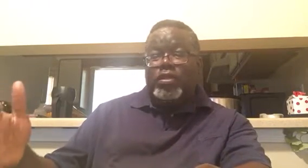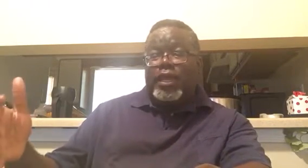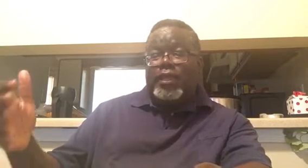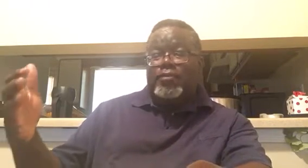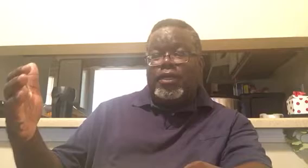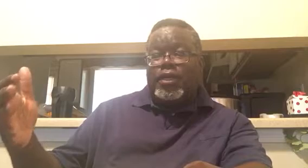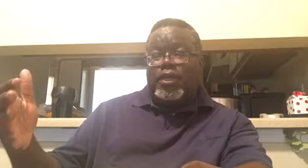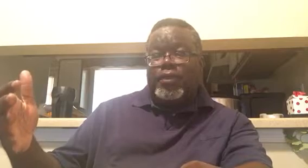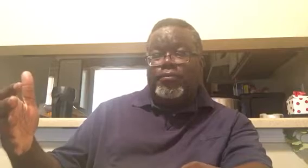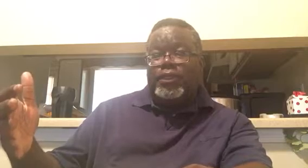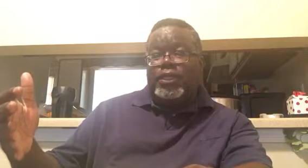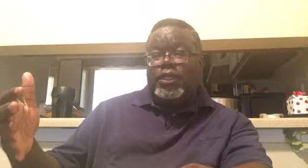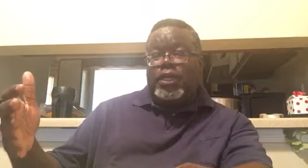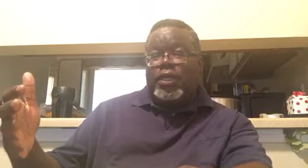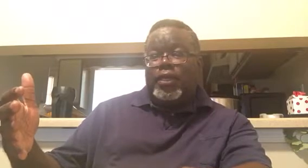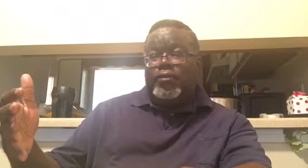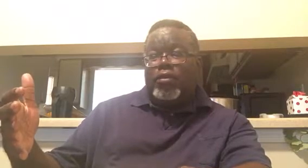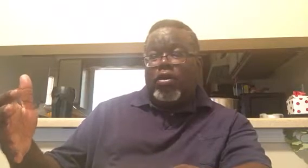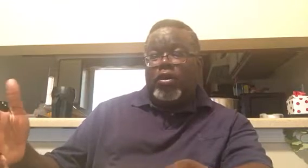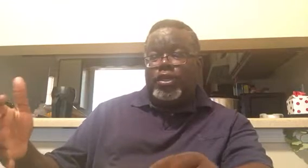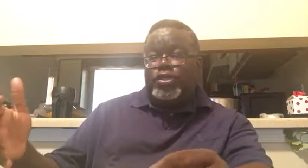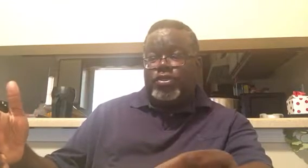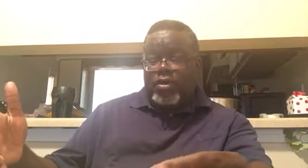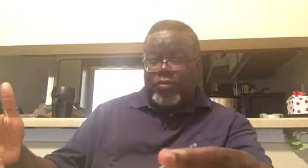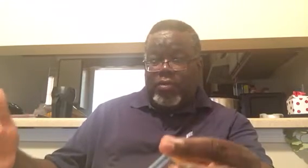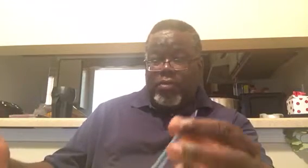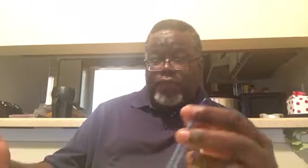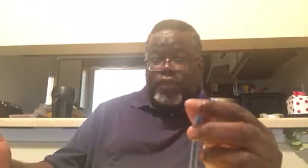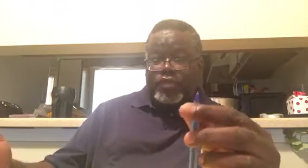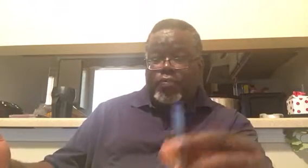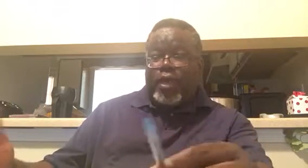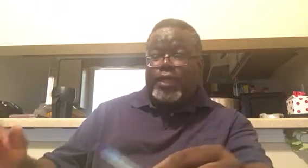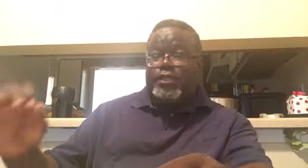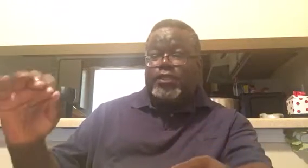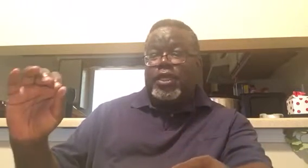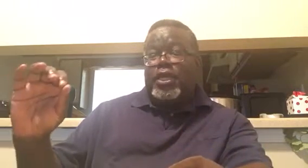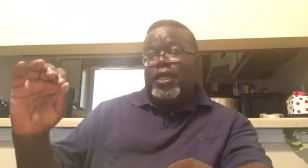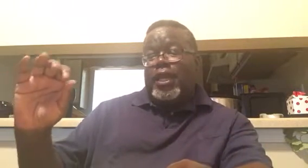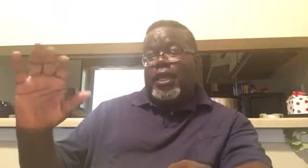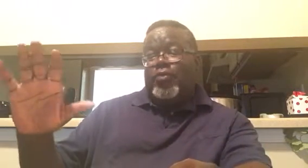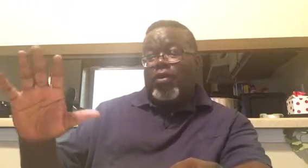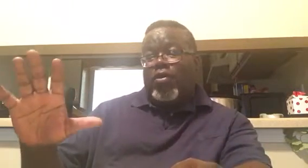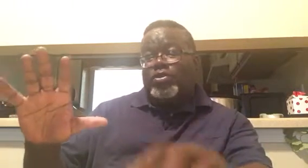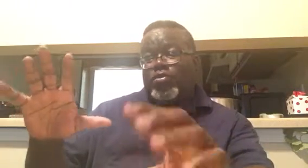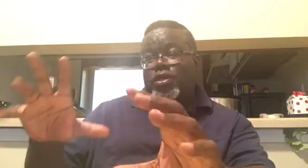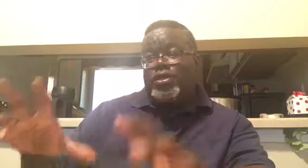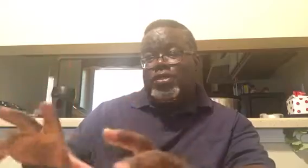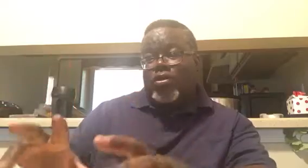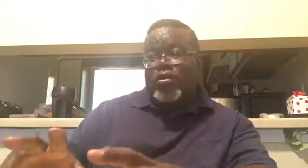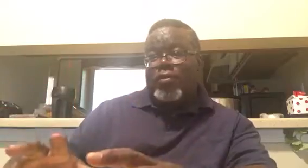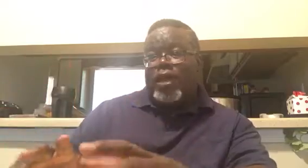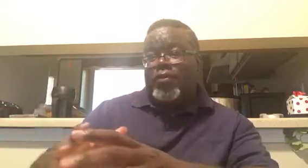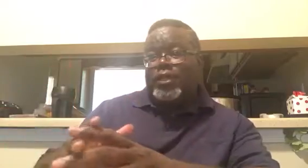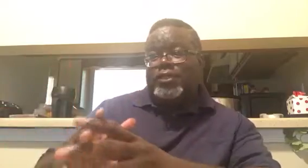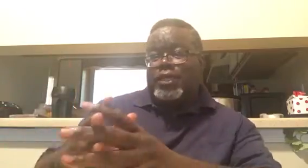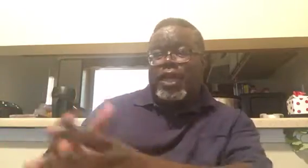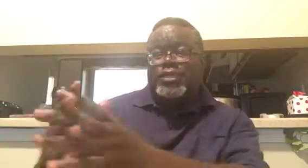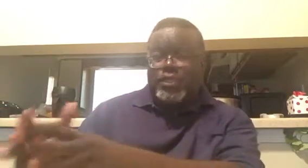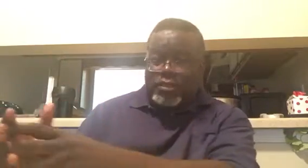that August is going to be a month of surprises. And I also wanted to talk about, it's not just